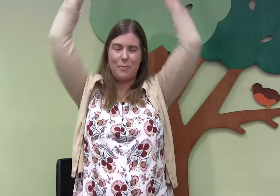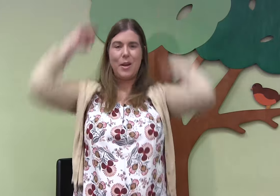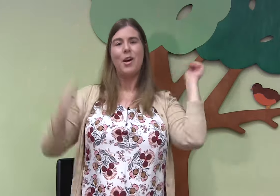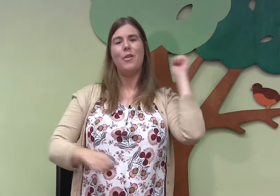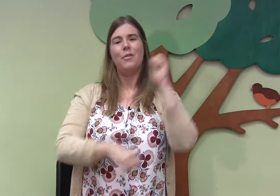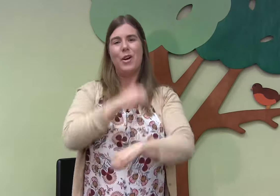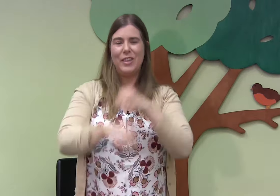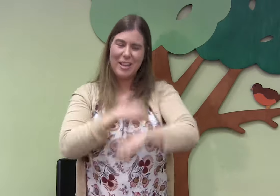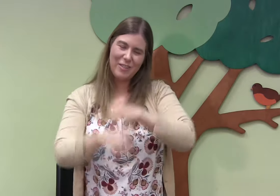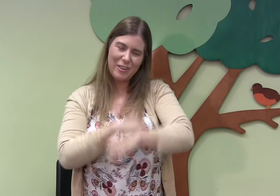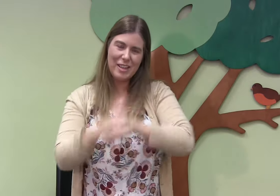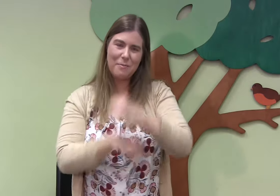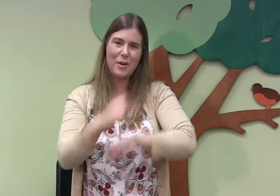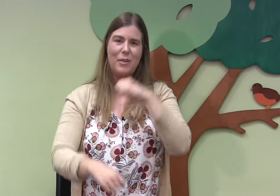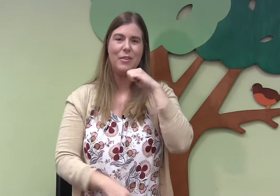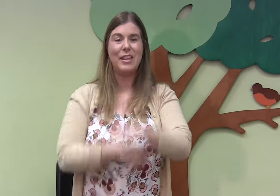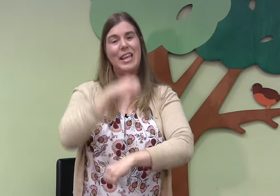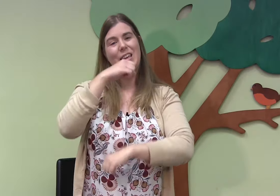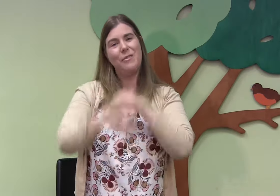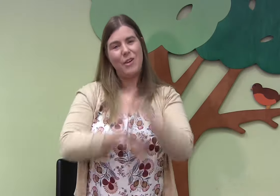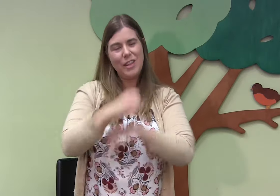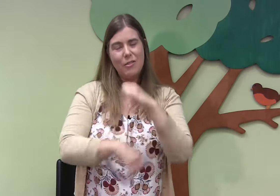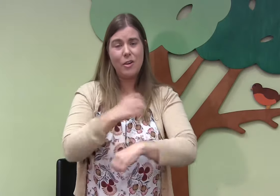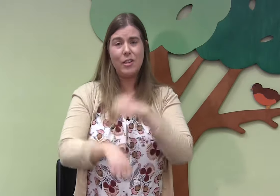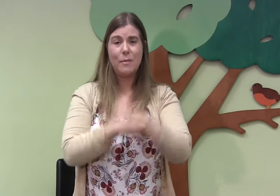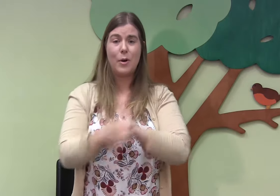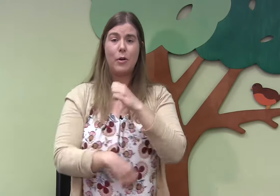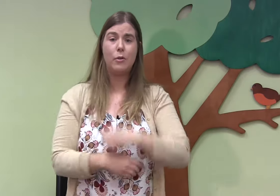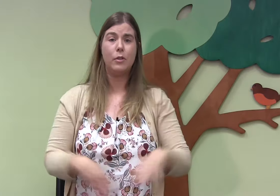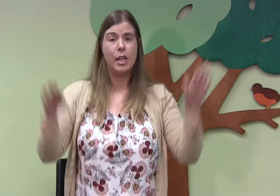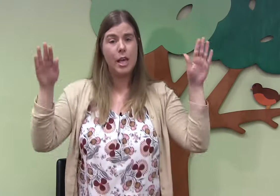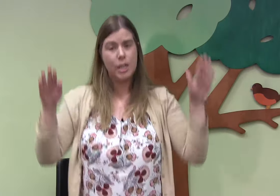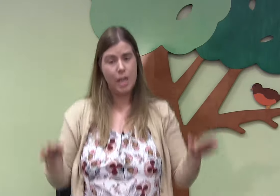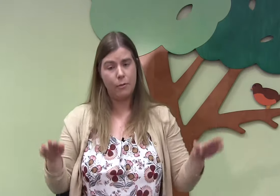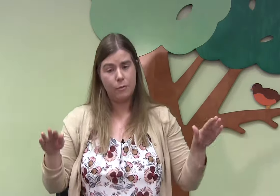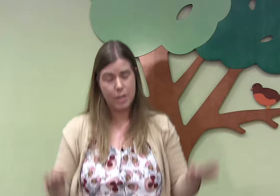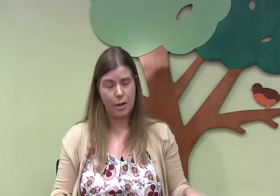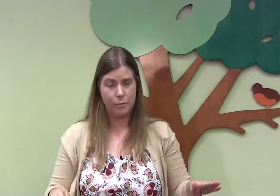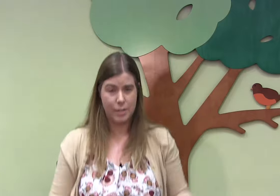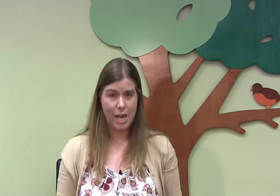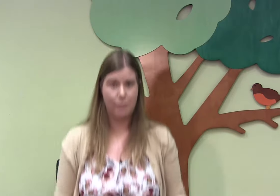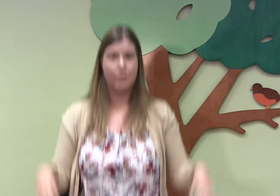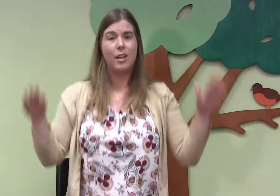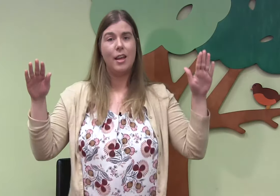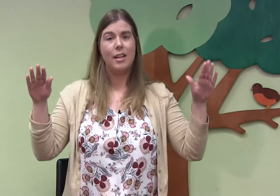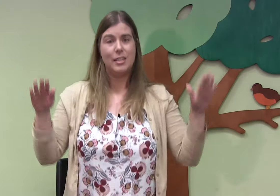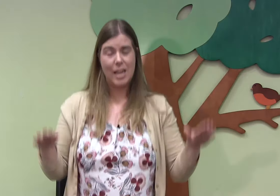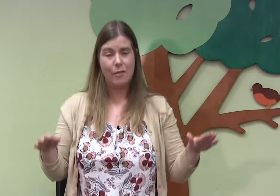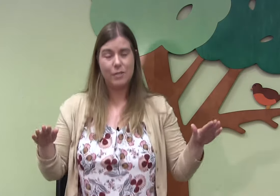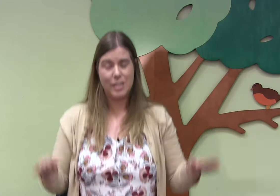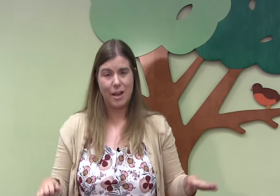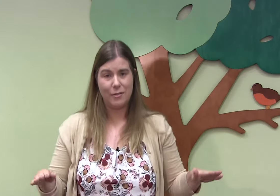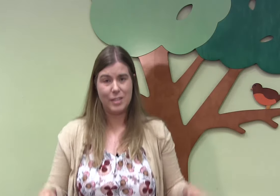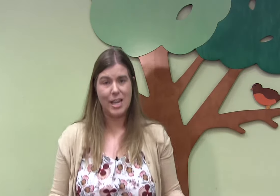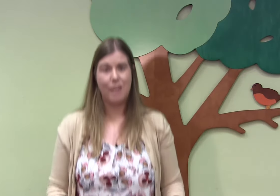roly-roly-poly roly-roly-poly down down down down down down